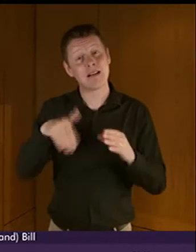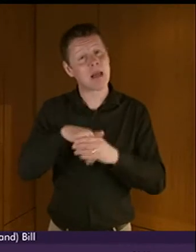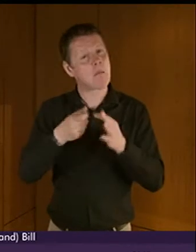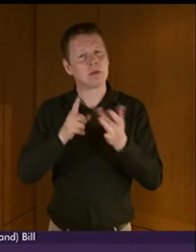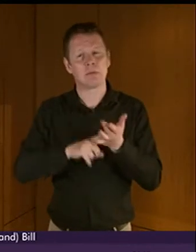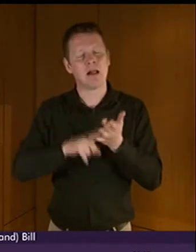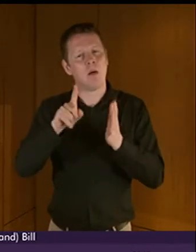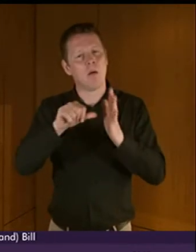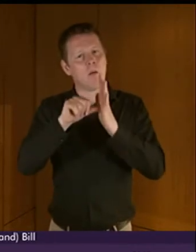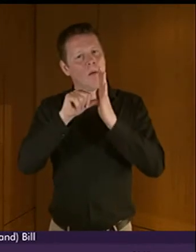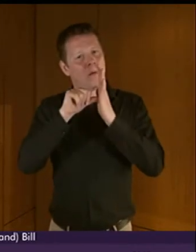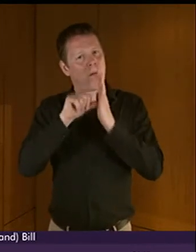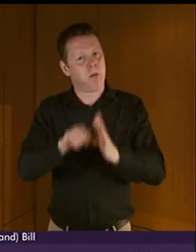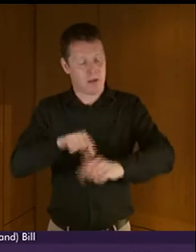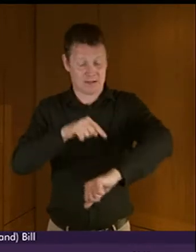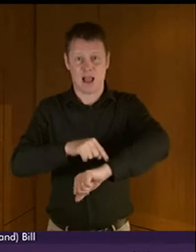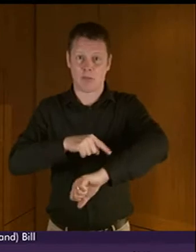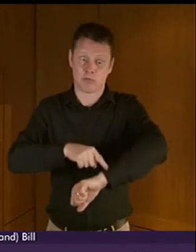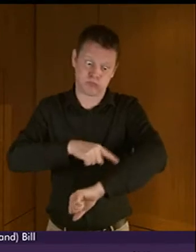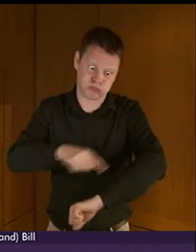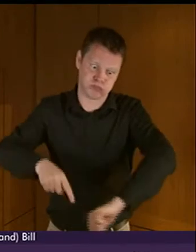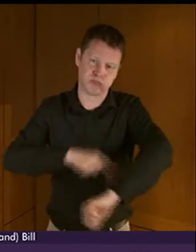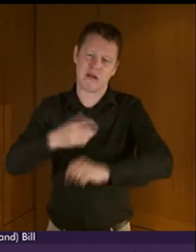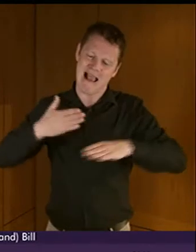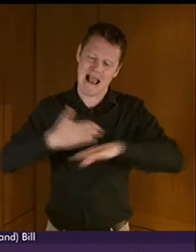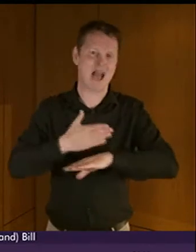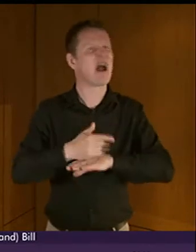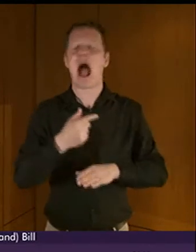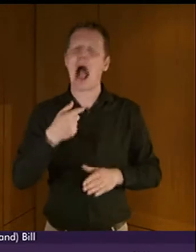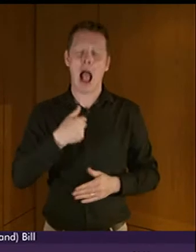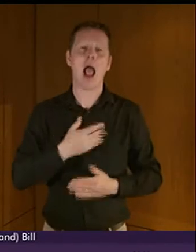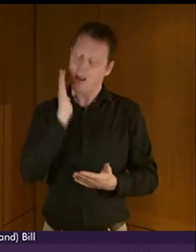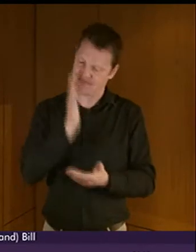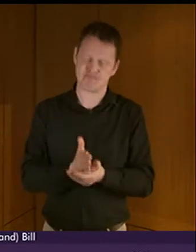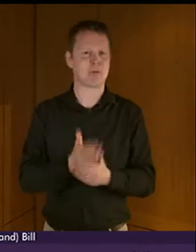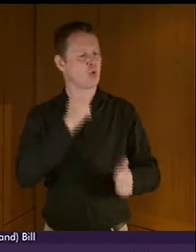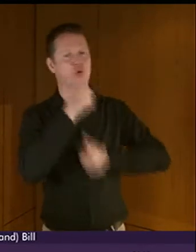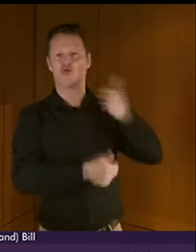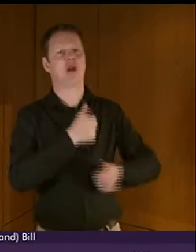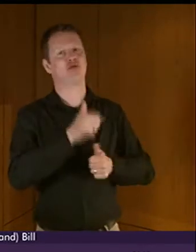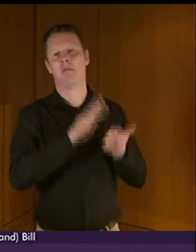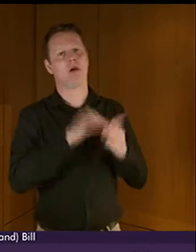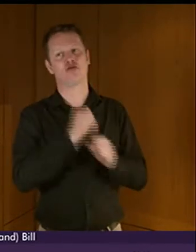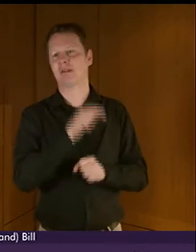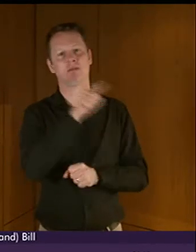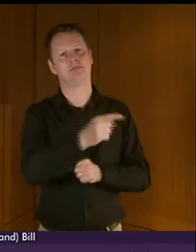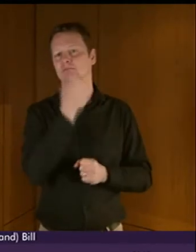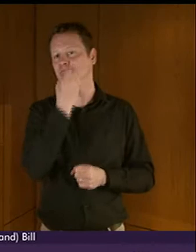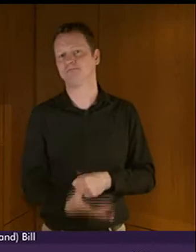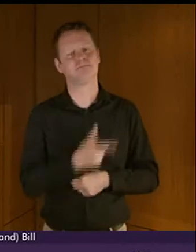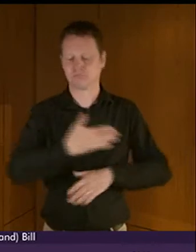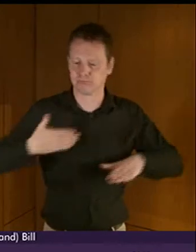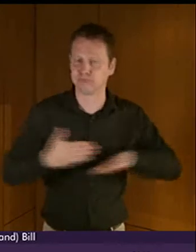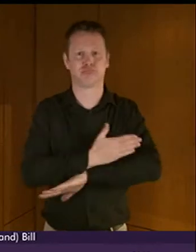engaging a lot of time and effort. And I absolutely want to congratulate Mark Griffin on the work he's put into this.